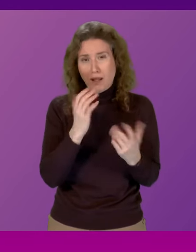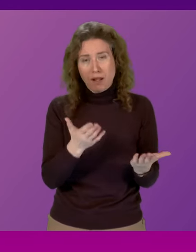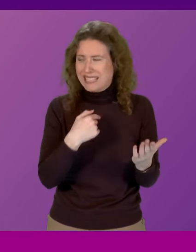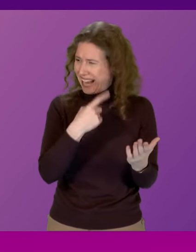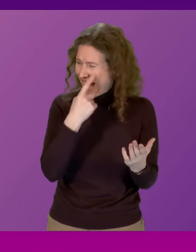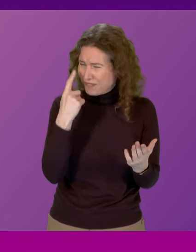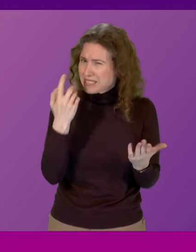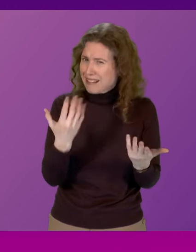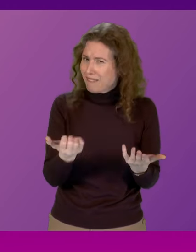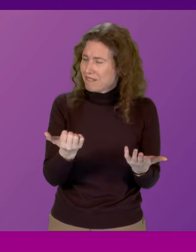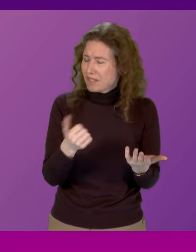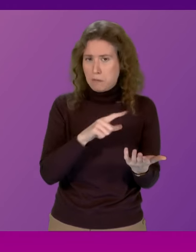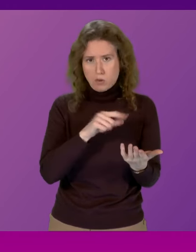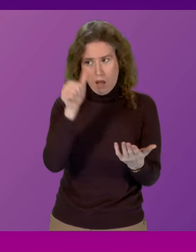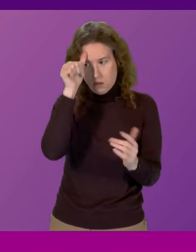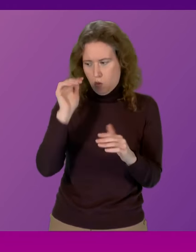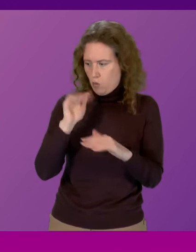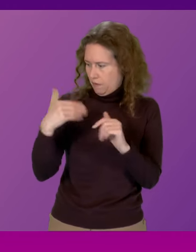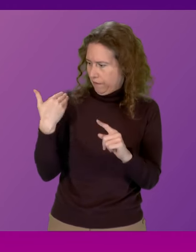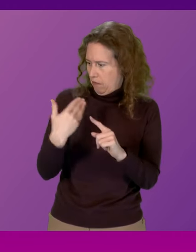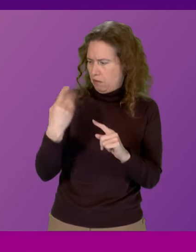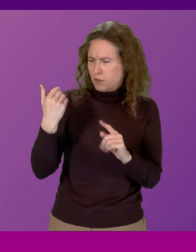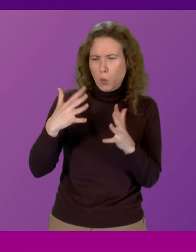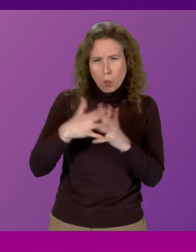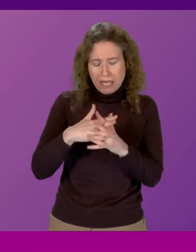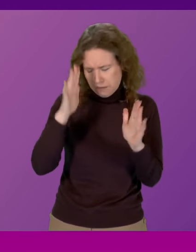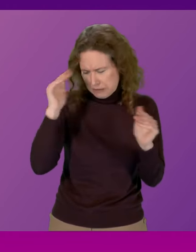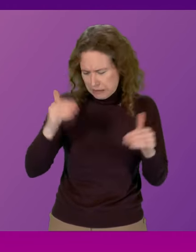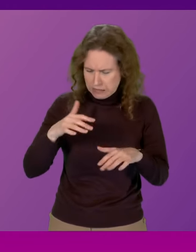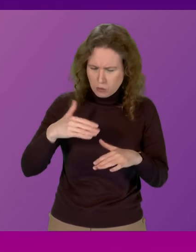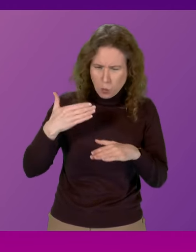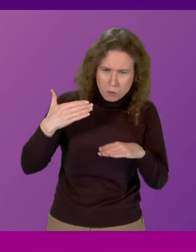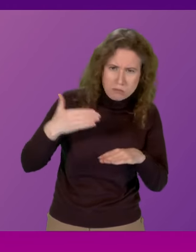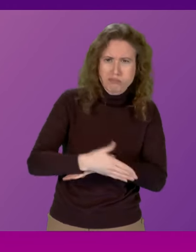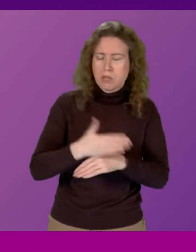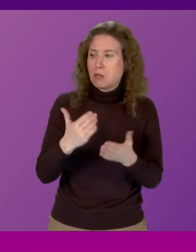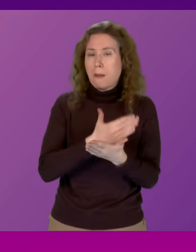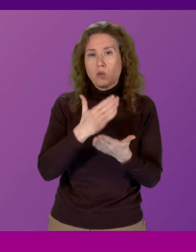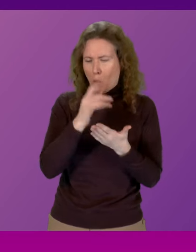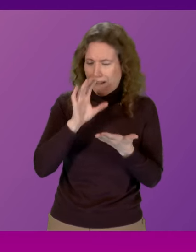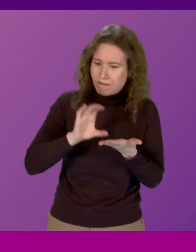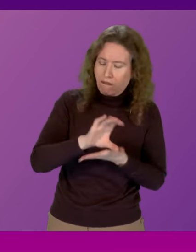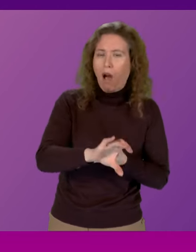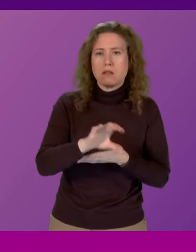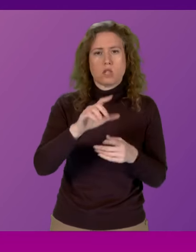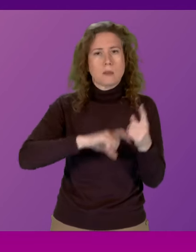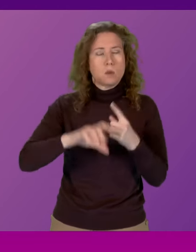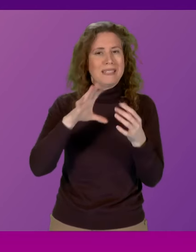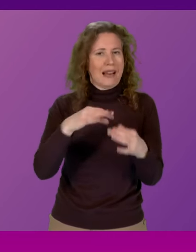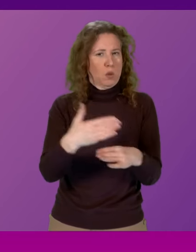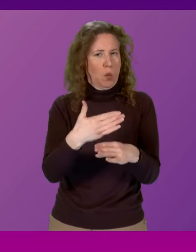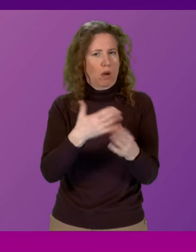evidenced by the fact that I know over the last few weeks he's been working diligently to ensure that we are able to fund community links workers' posts